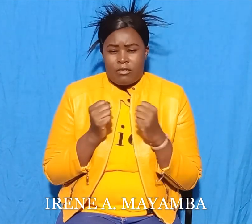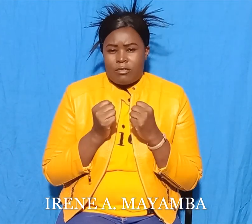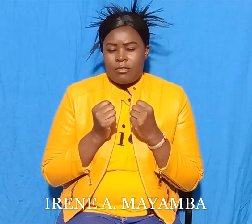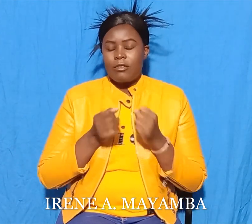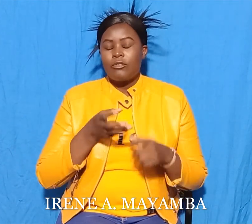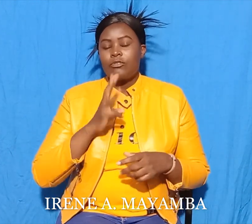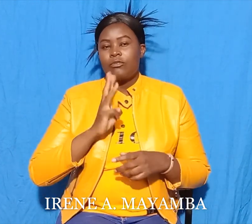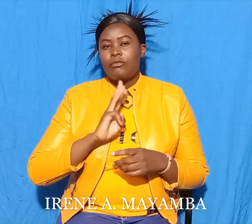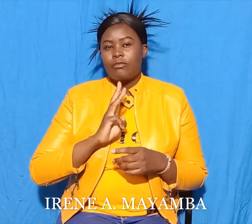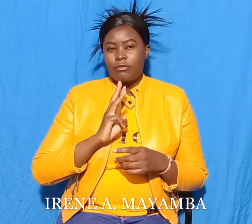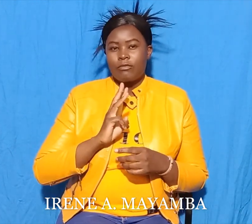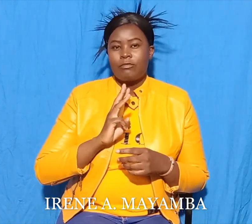I cannot swim.